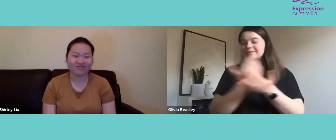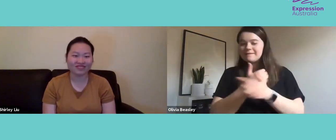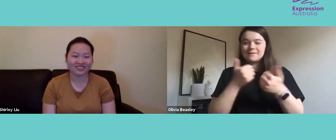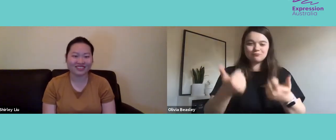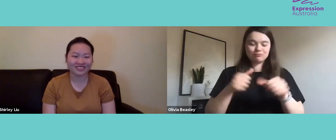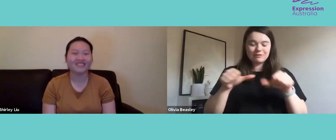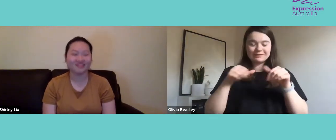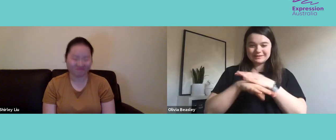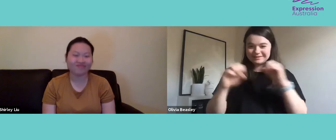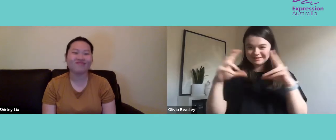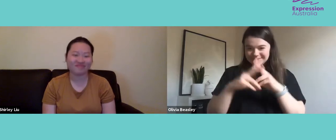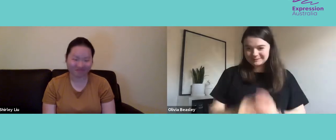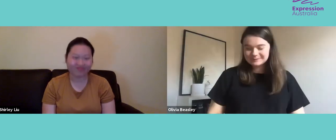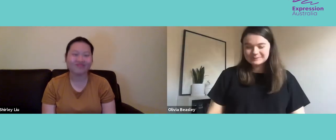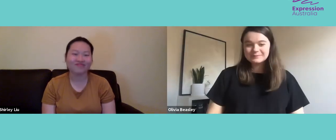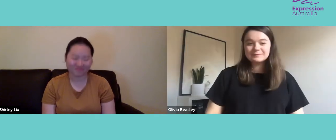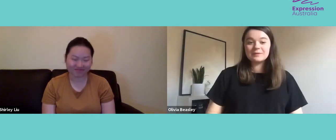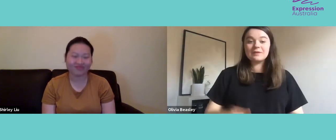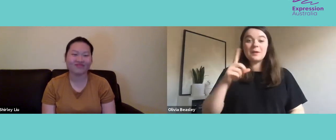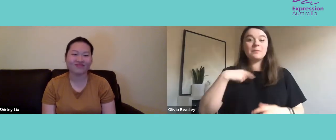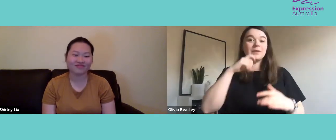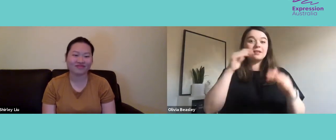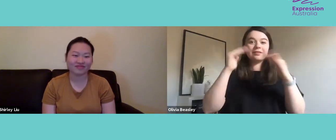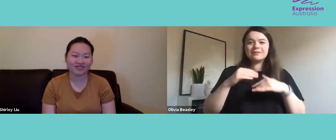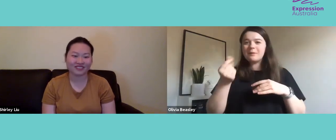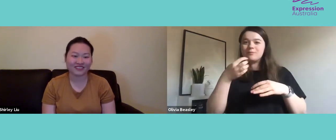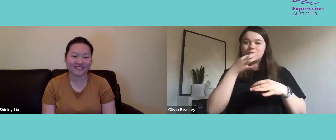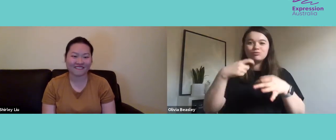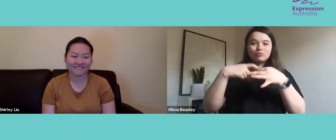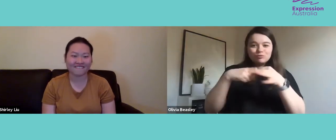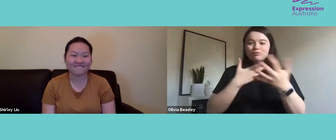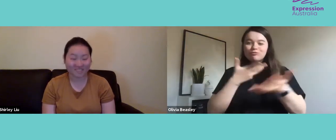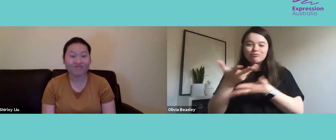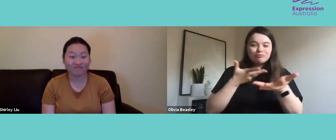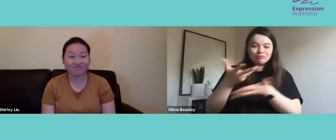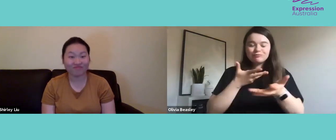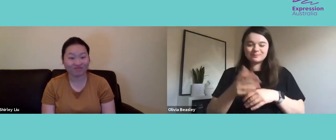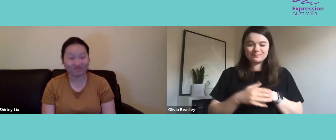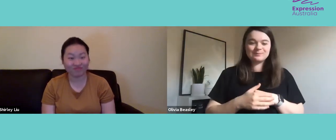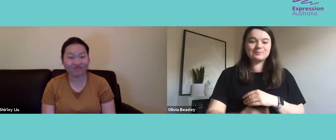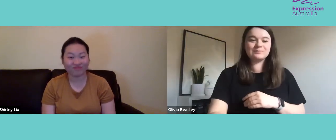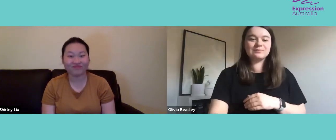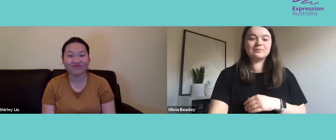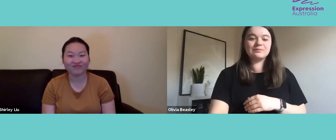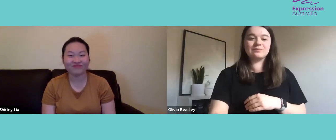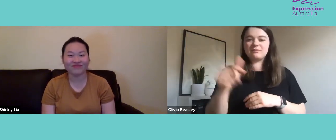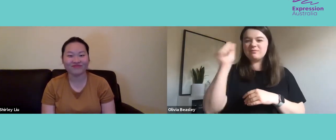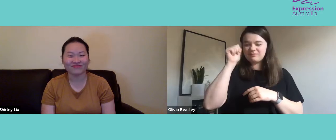restrictions because of the pandemic. I will be asking you a few questions, Shirley. As you know,